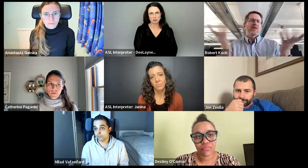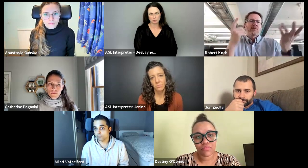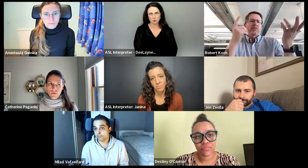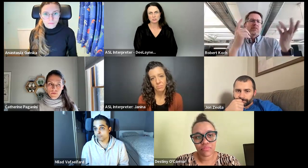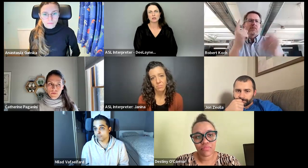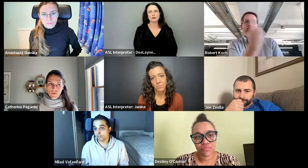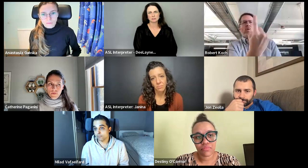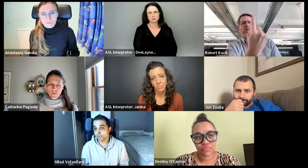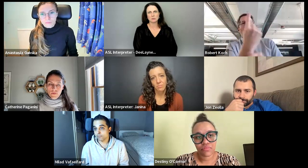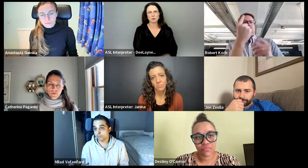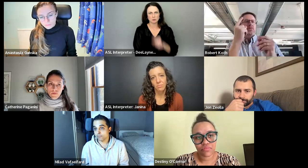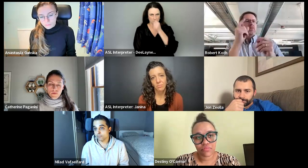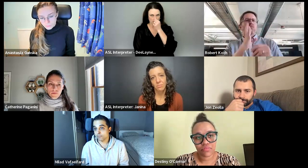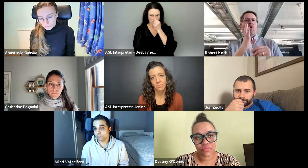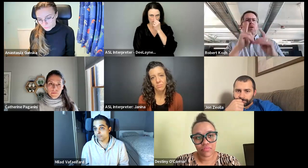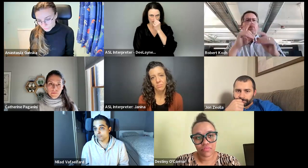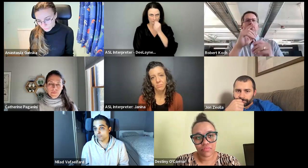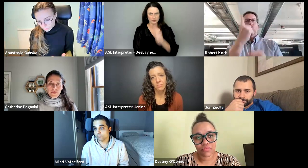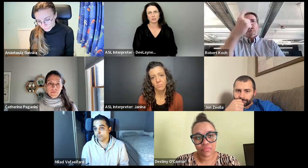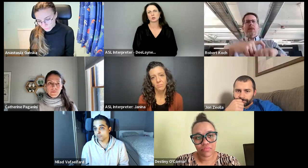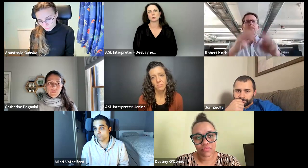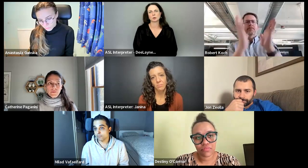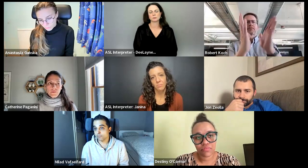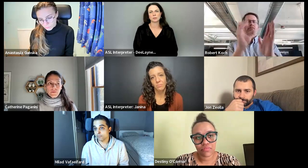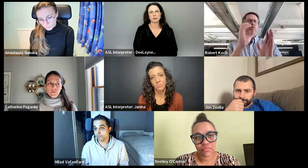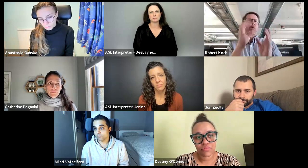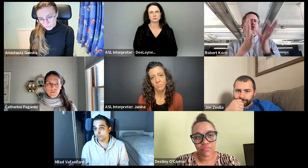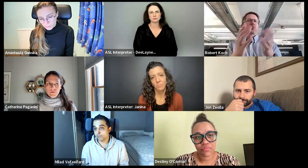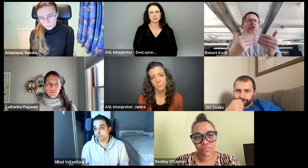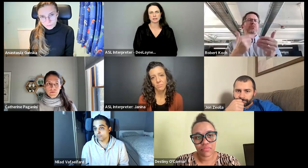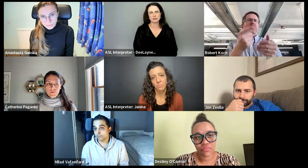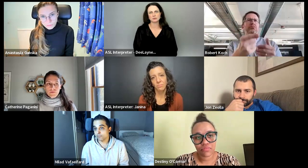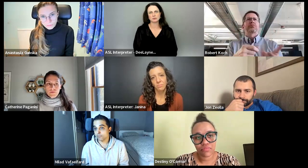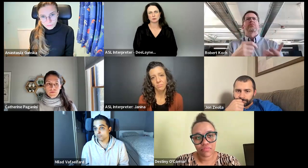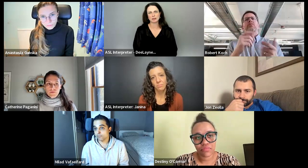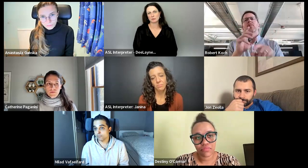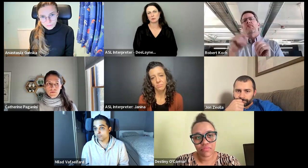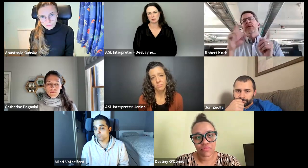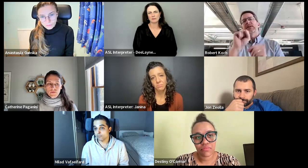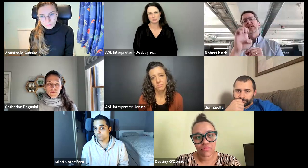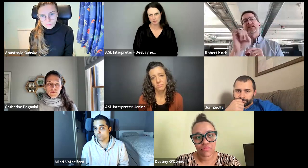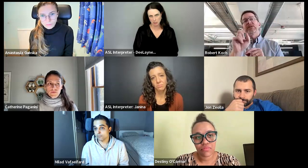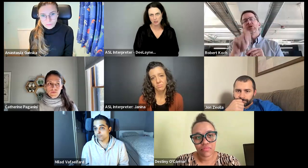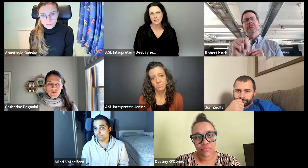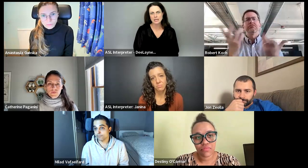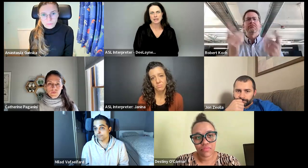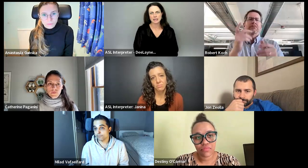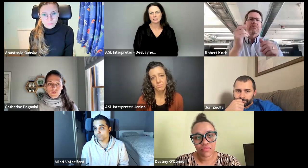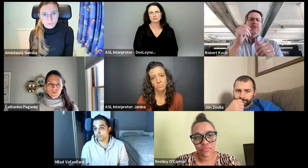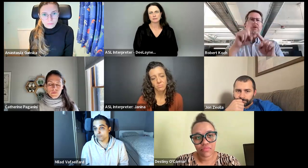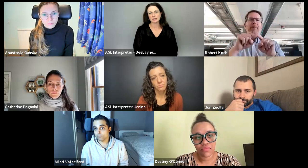keynote speaker, of course, obviously, will have an interpreter. And it will be, obviously, there.